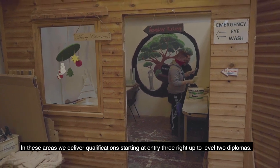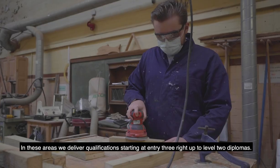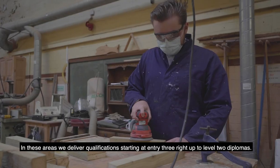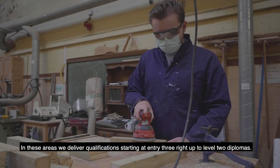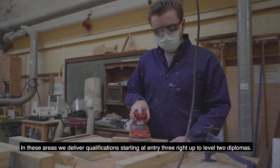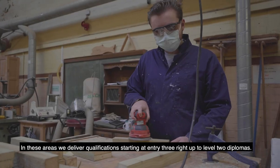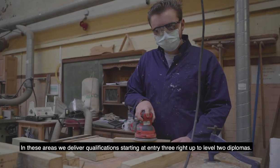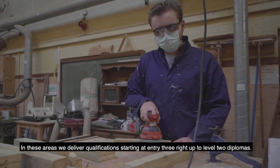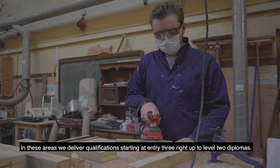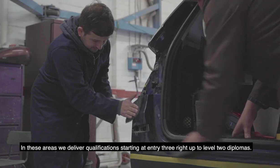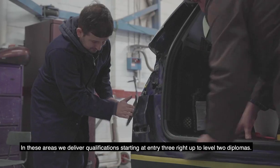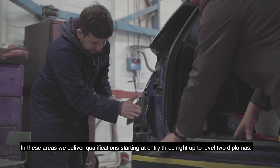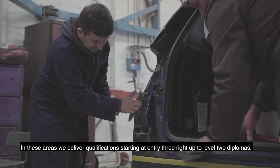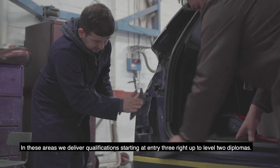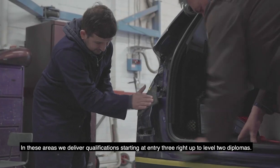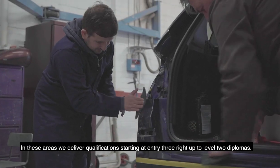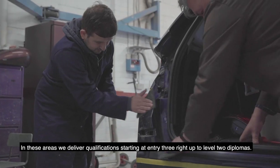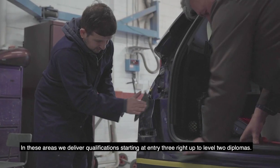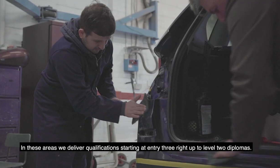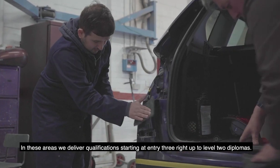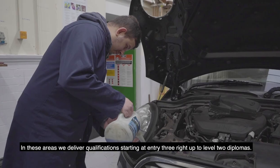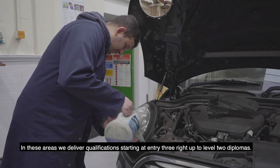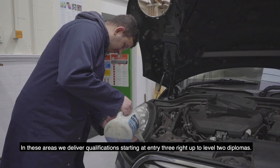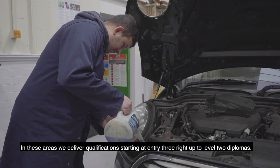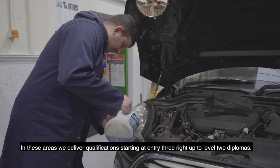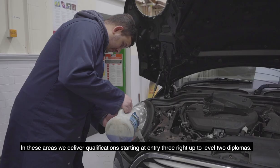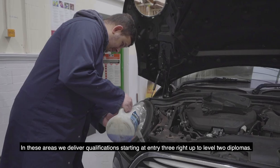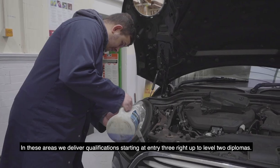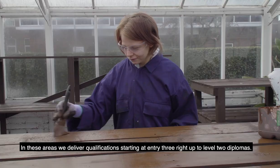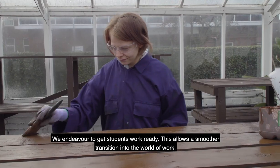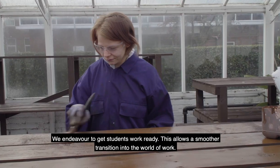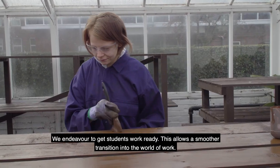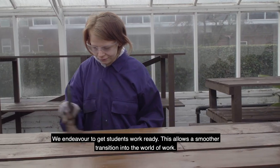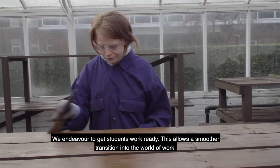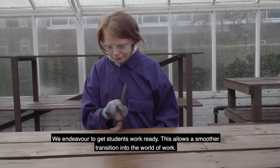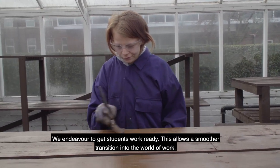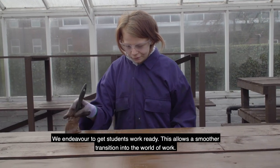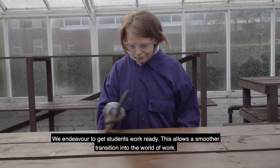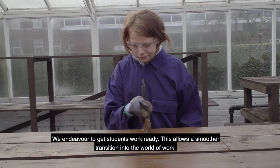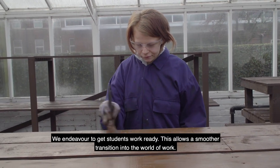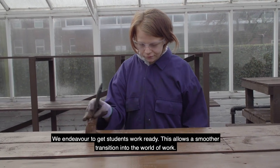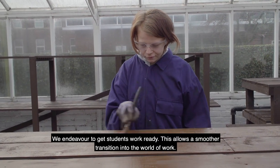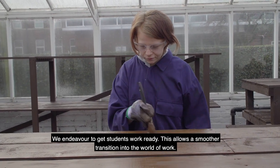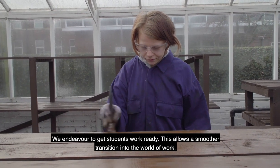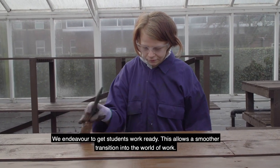right up to Level 2 Diplomas. We endeavour to get students work ready.